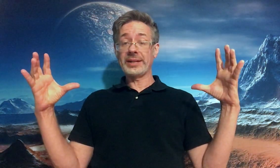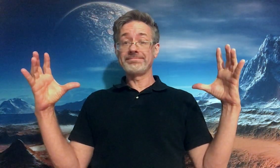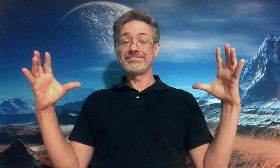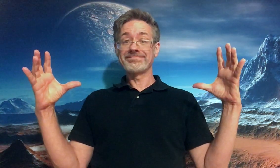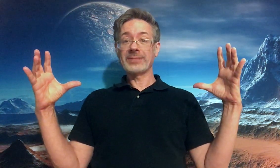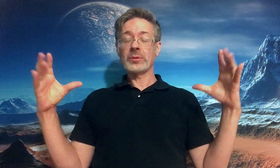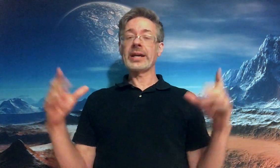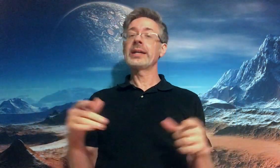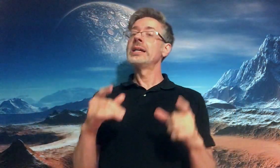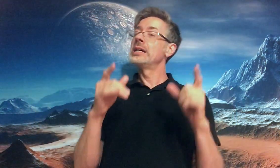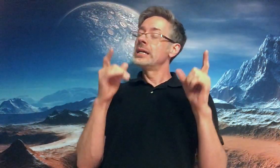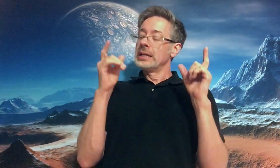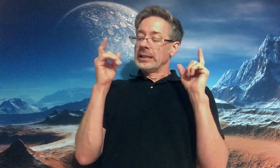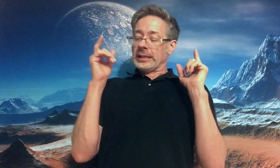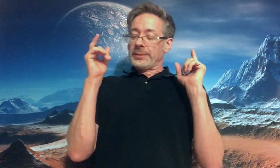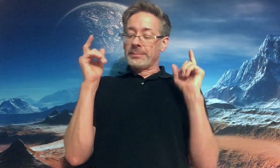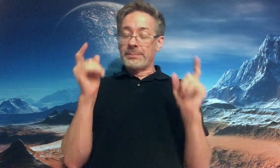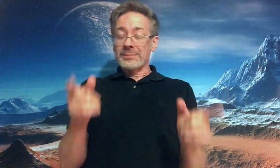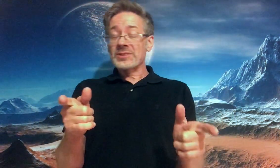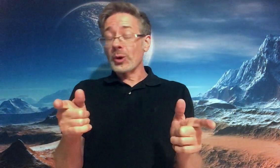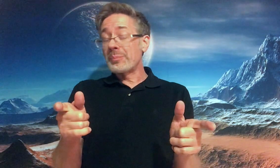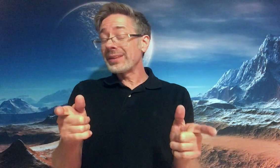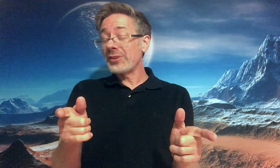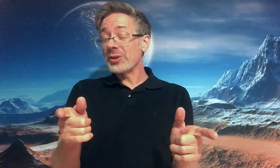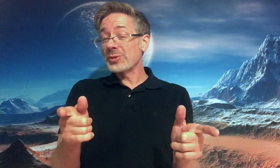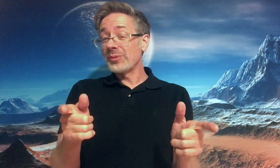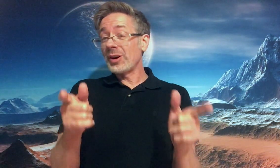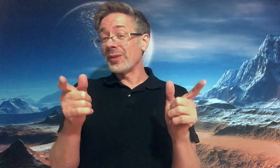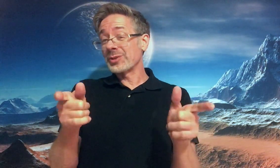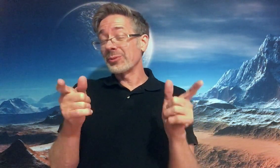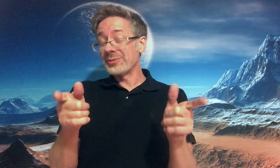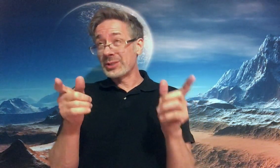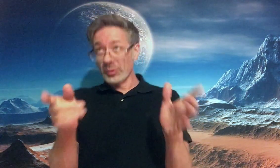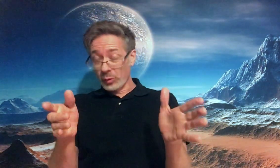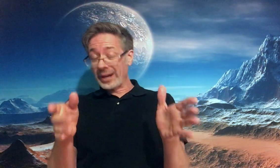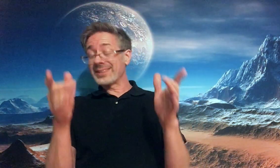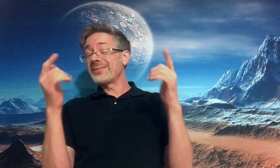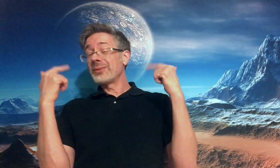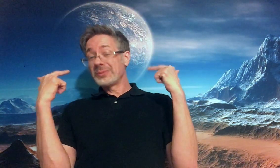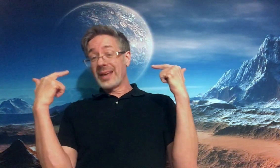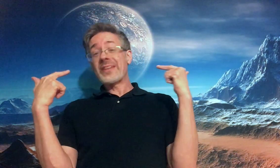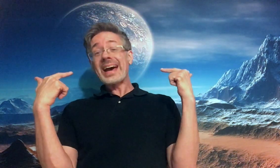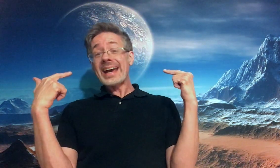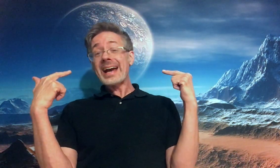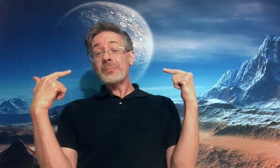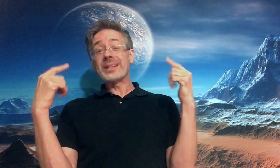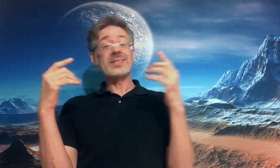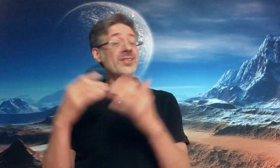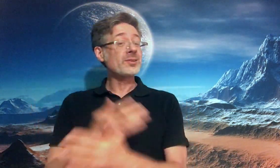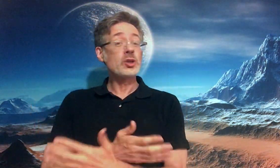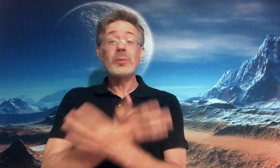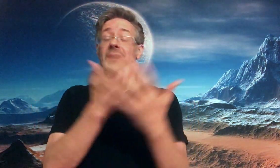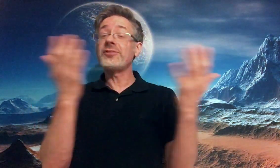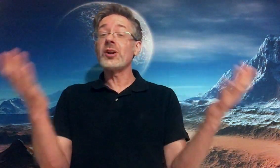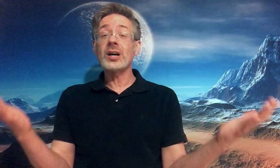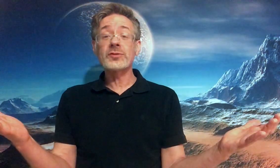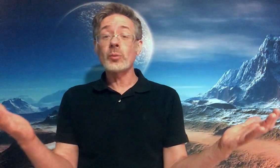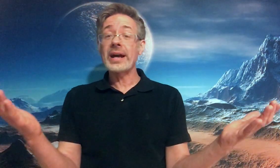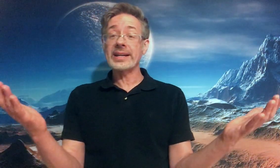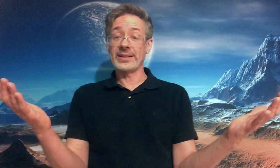Okay? So pitfalls to avoid. If that happens, you might fall off the wagon.